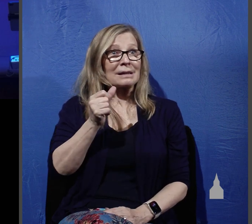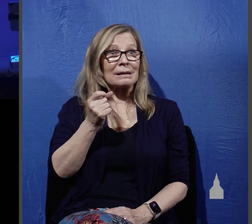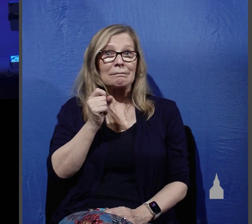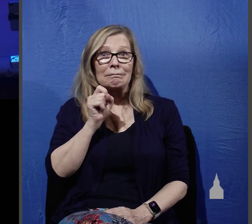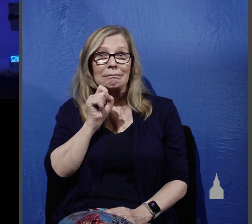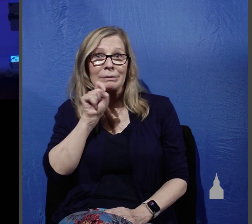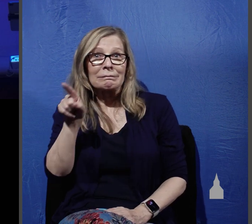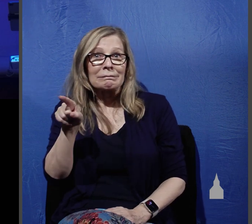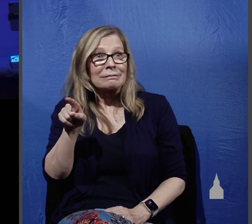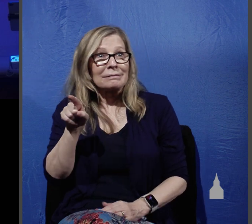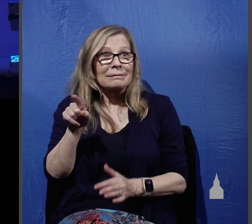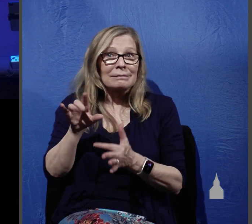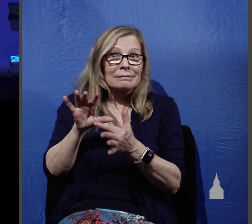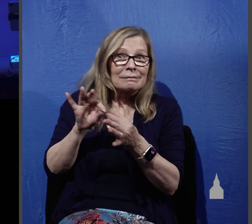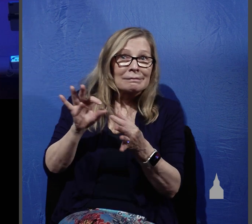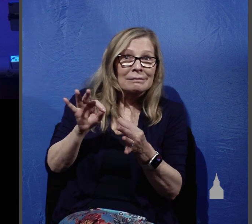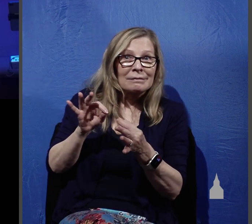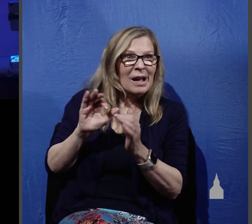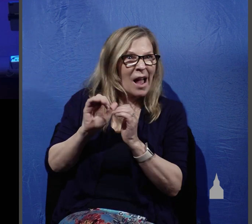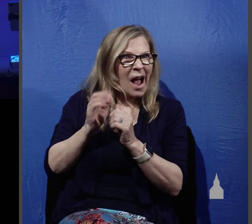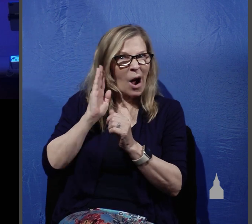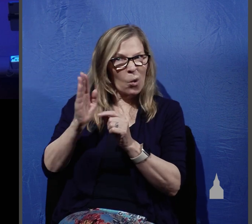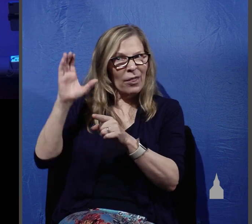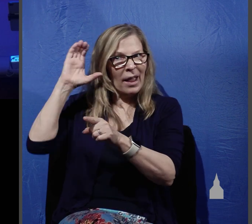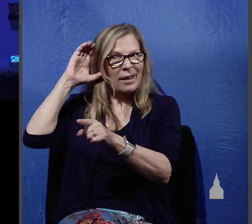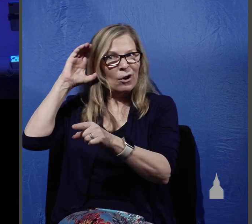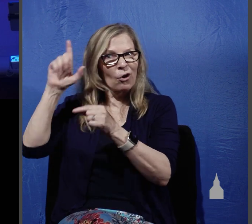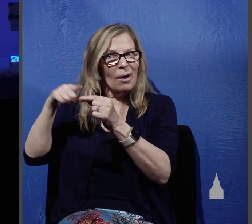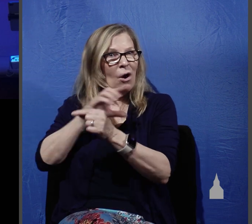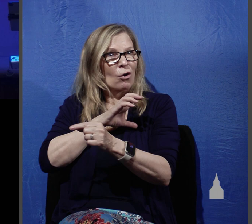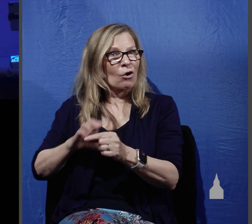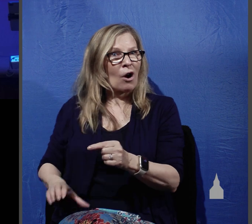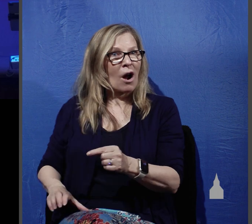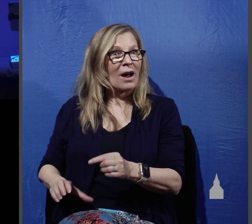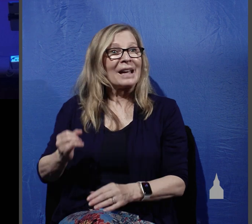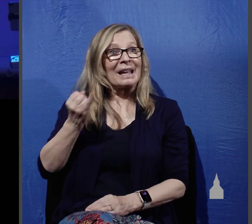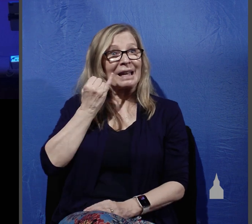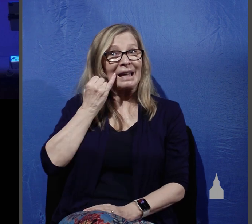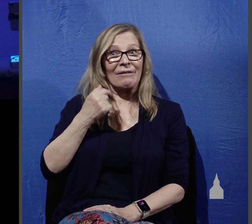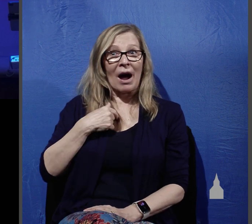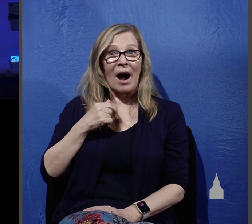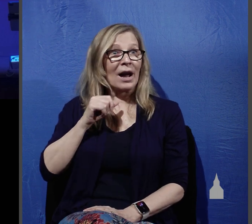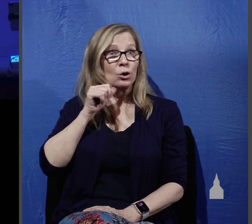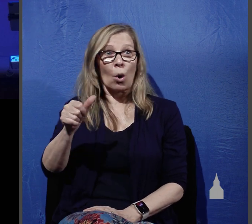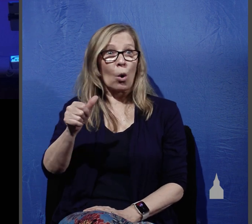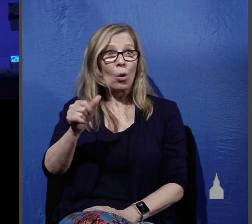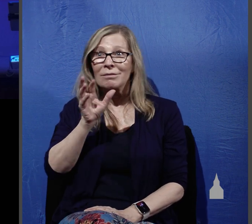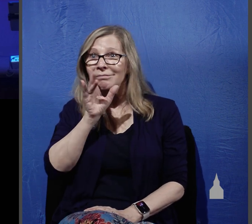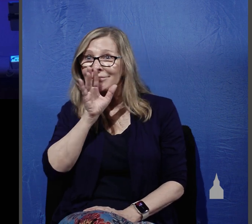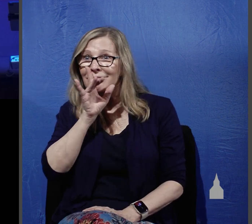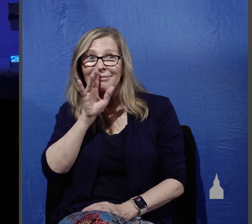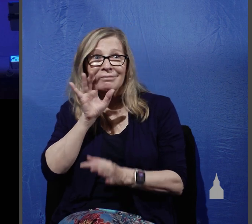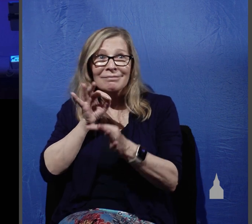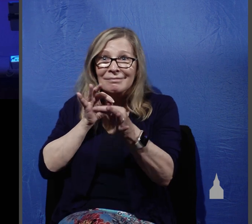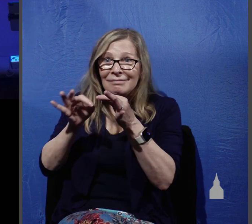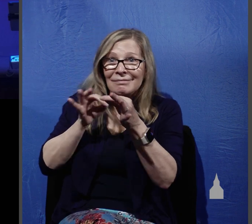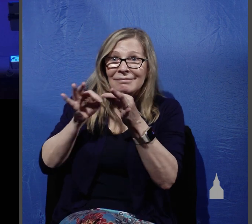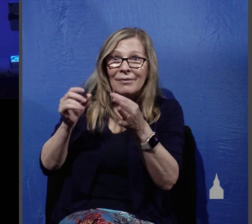individual how will they hear about Christ if someone doesn't verbally communicate the gospel to them